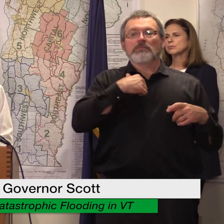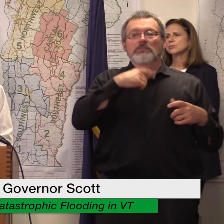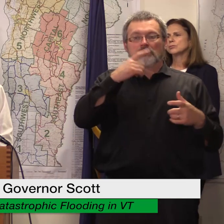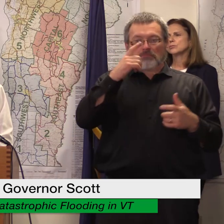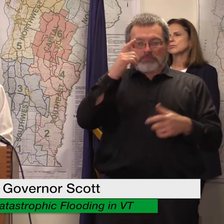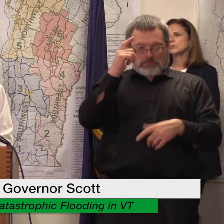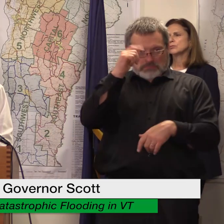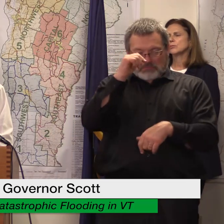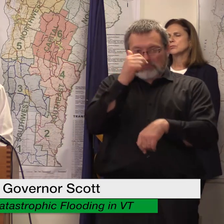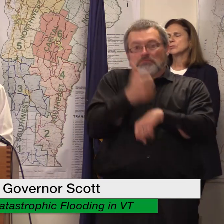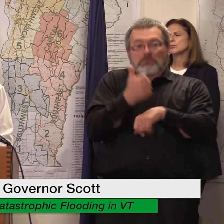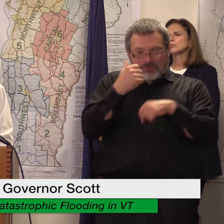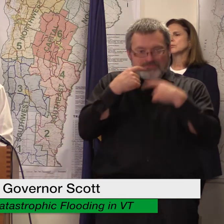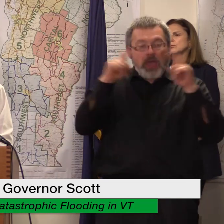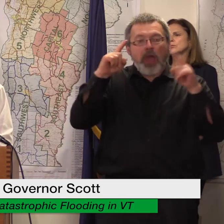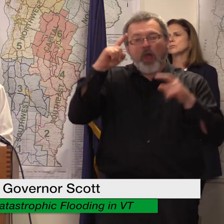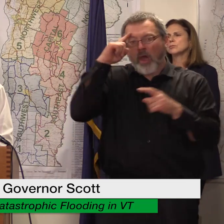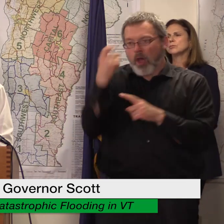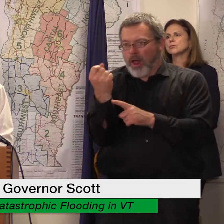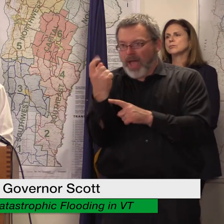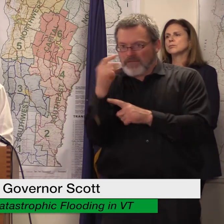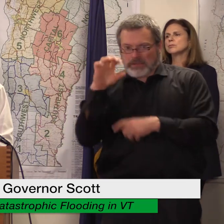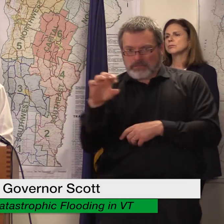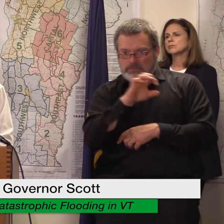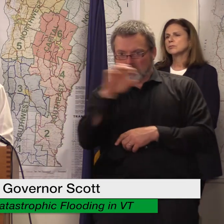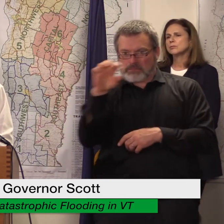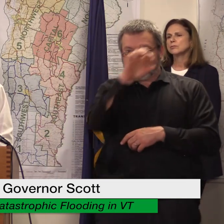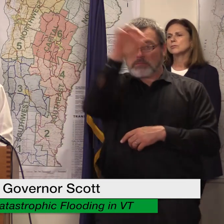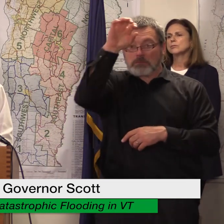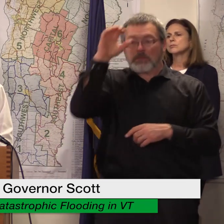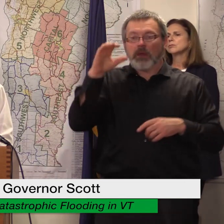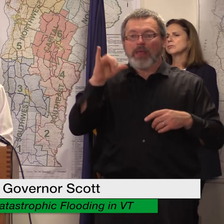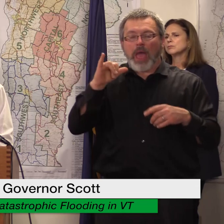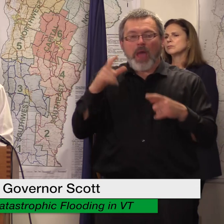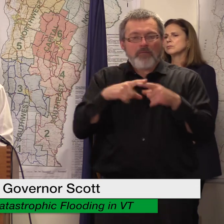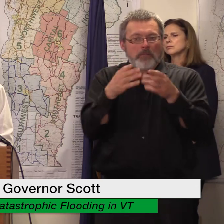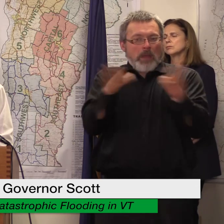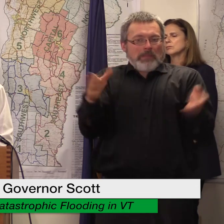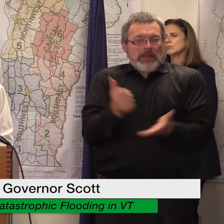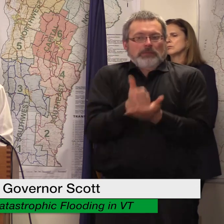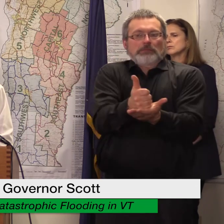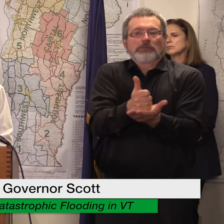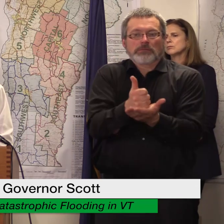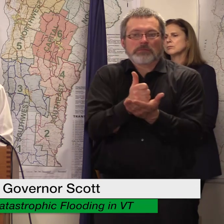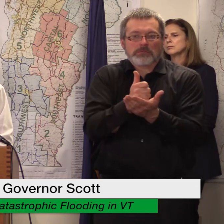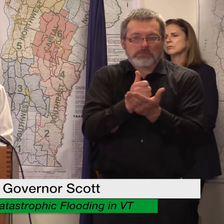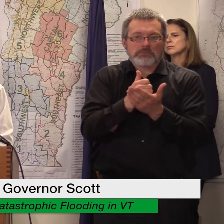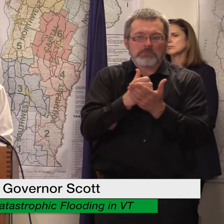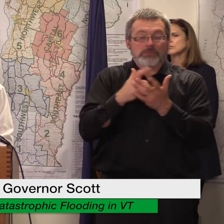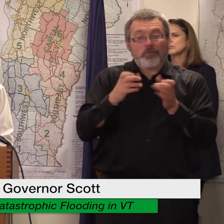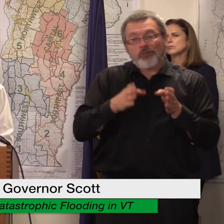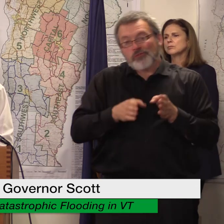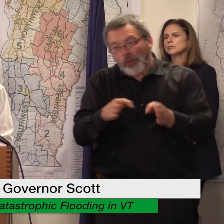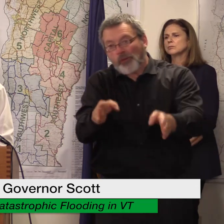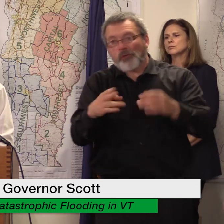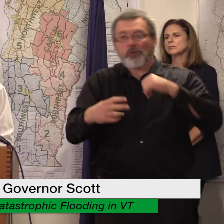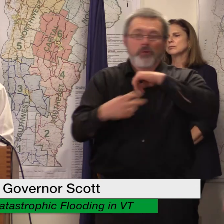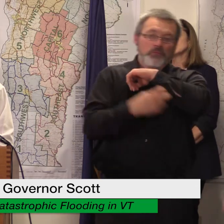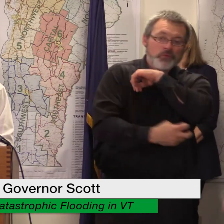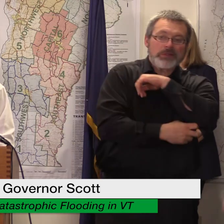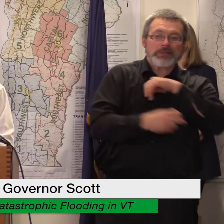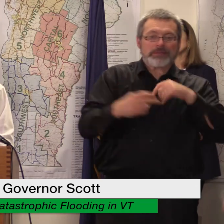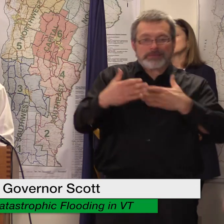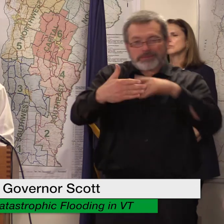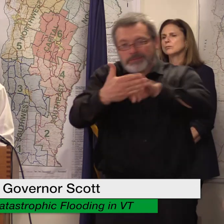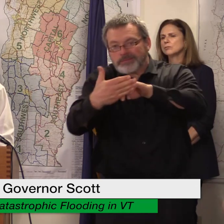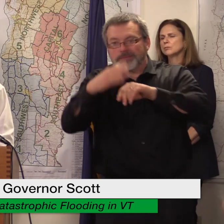assistance to assist the communities in recovering from the damage to the infrastructure like roads bridges culverts and